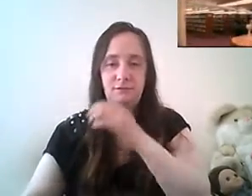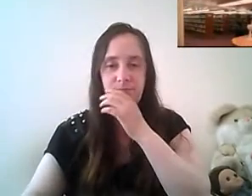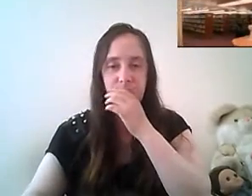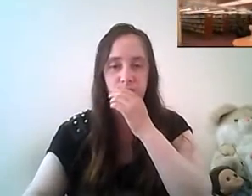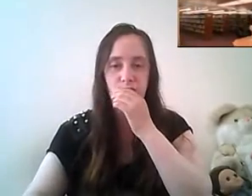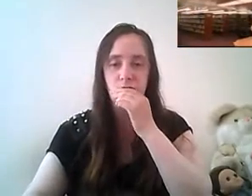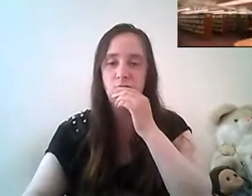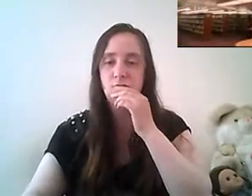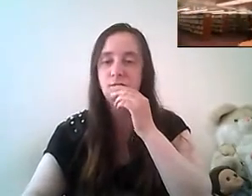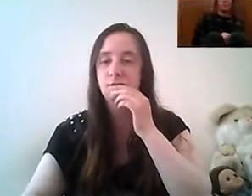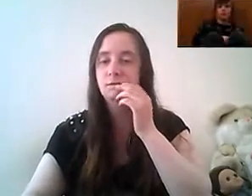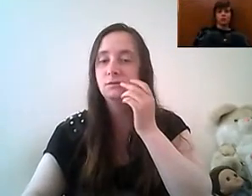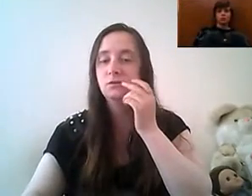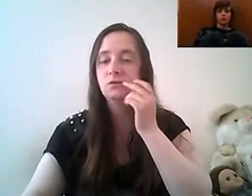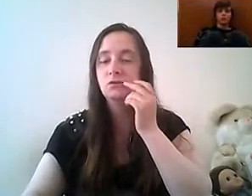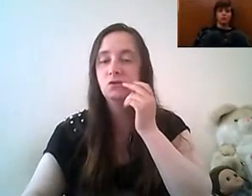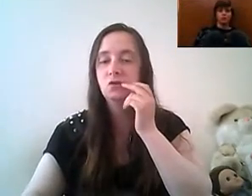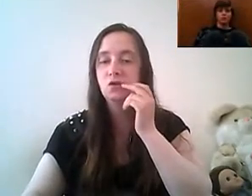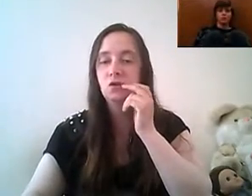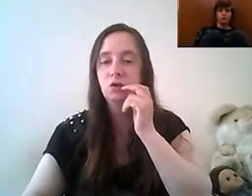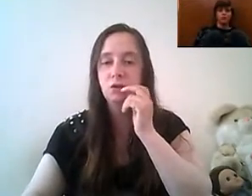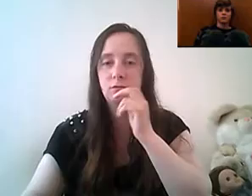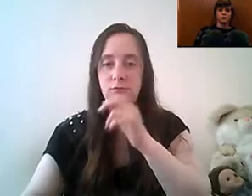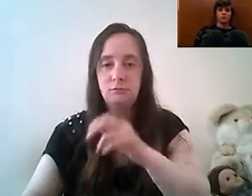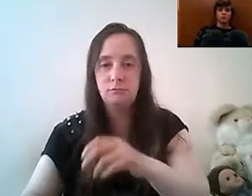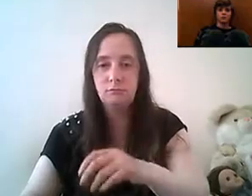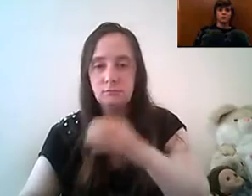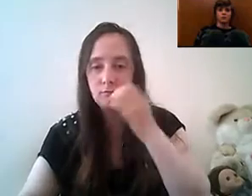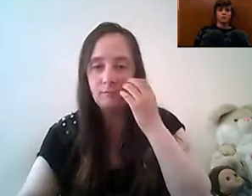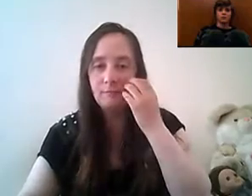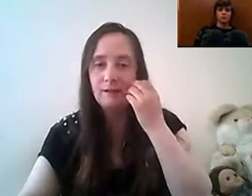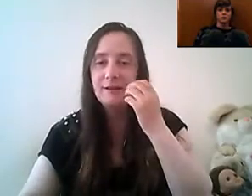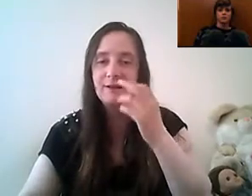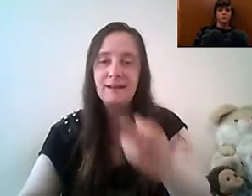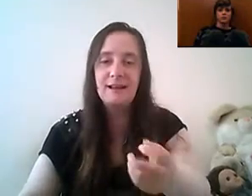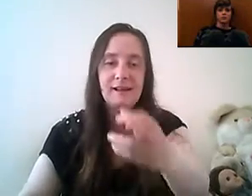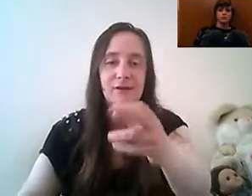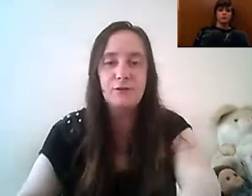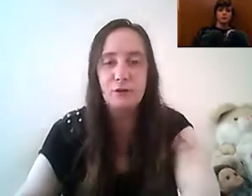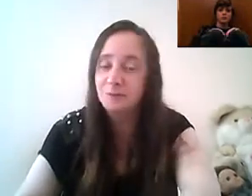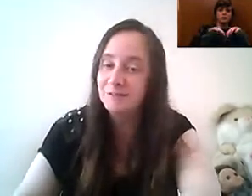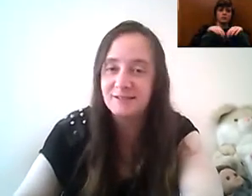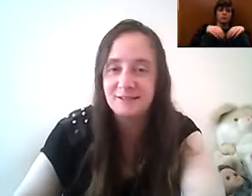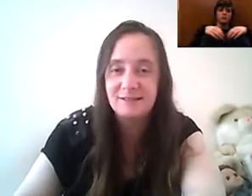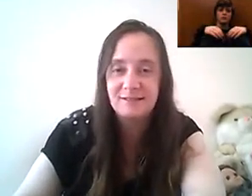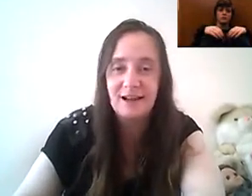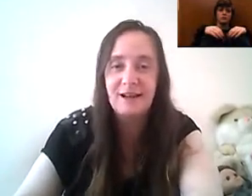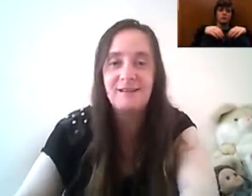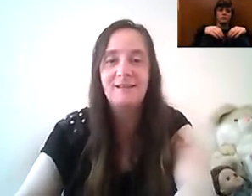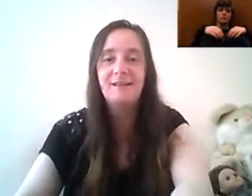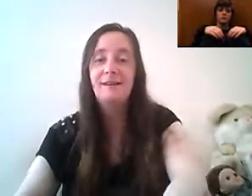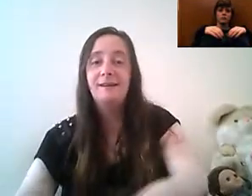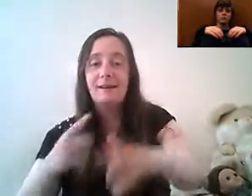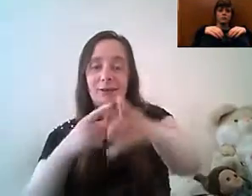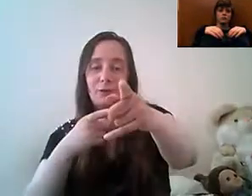brad who is he kidding with that truce but i know if i rage earlier when you got on stan i got that